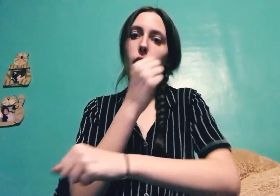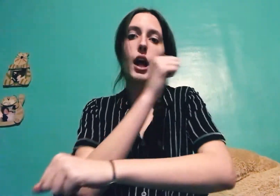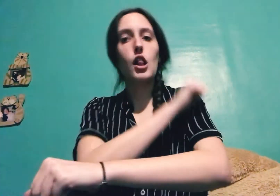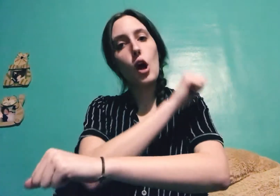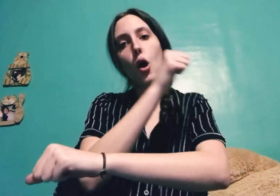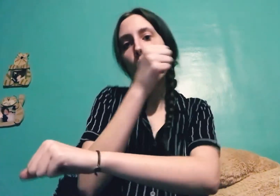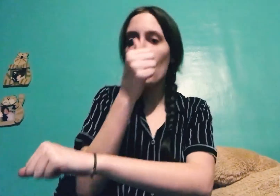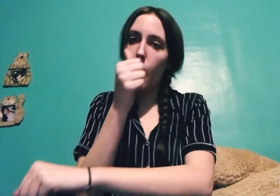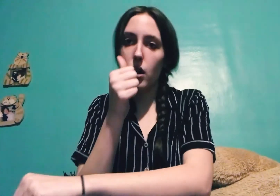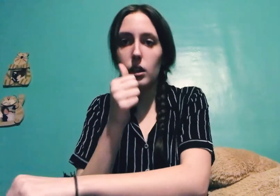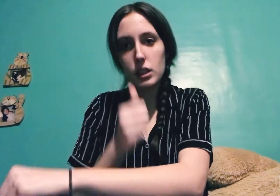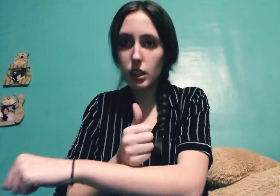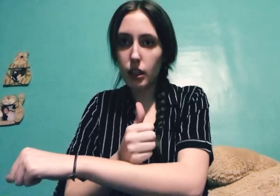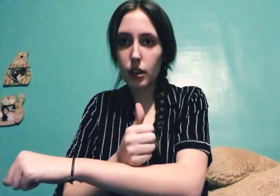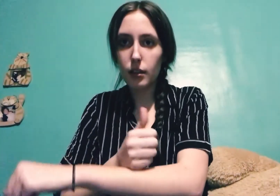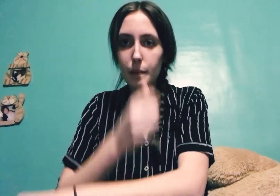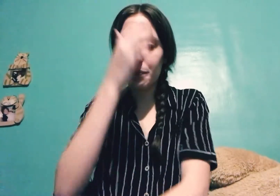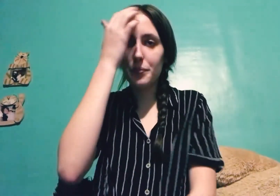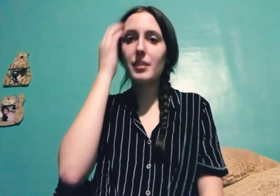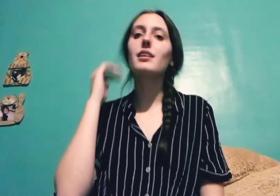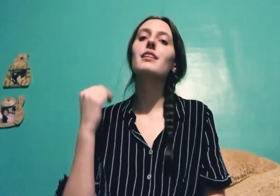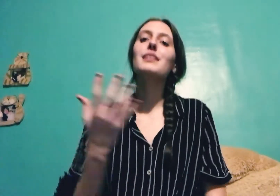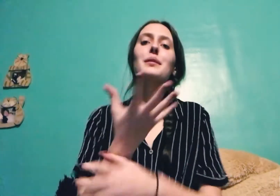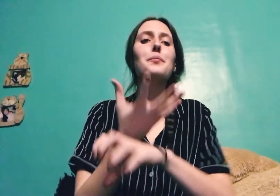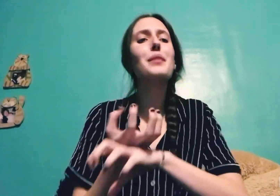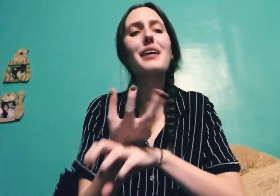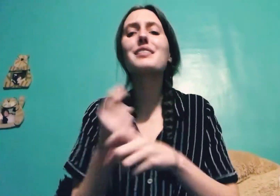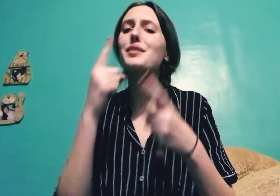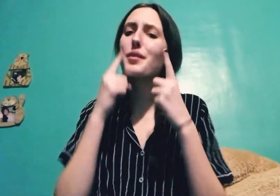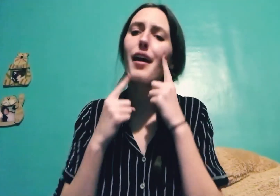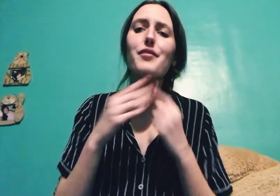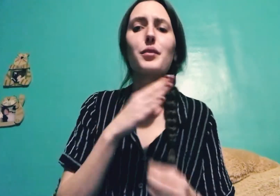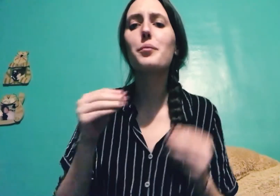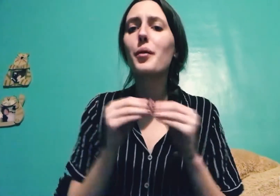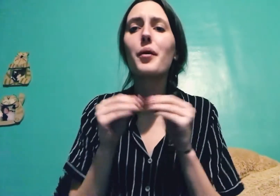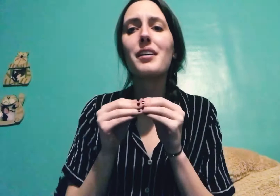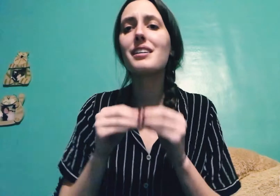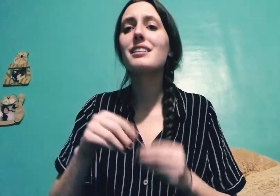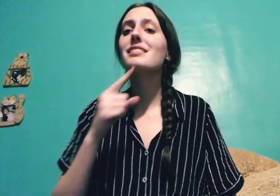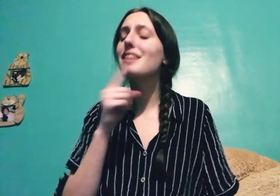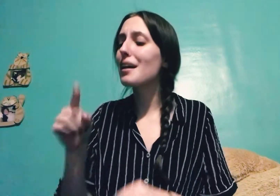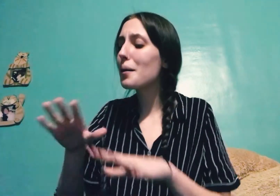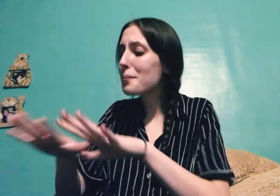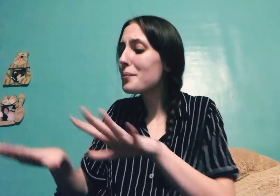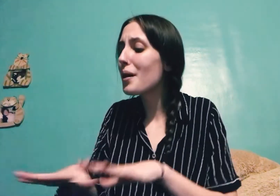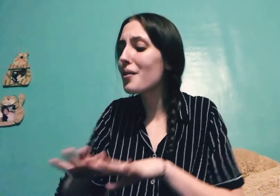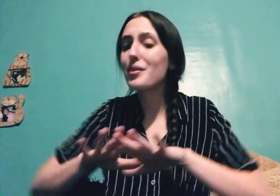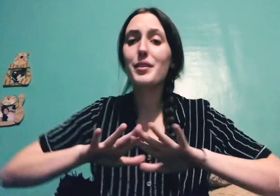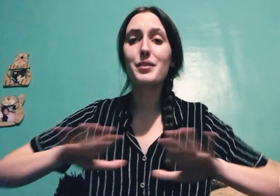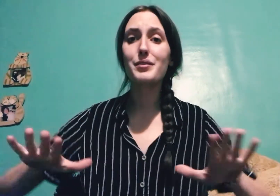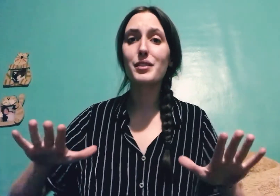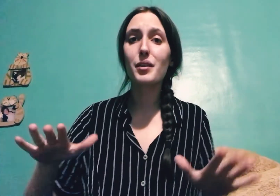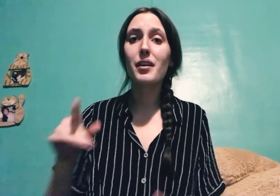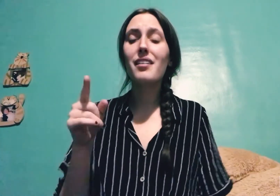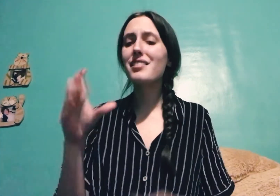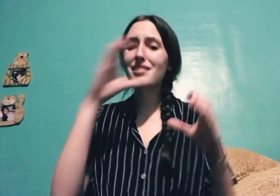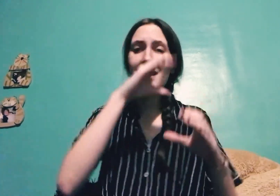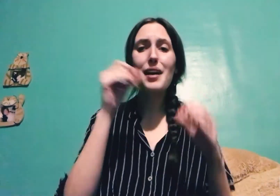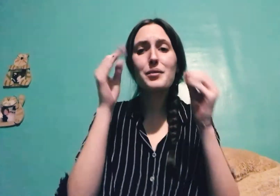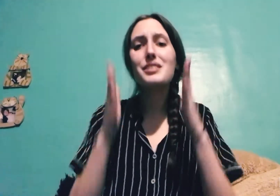authority You back and cry for more Yet I'm on the floor There are